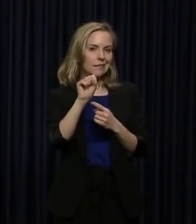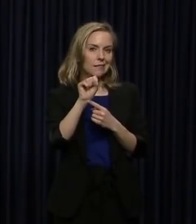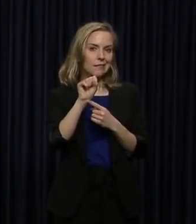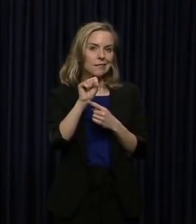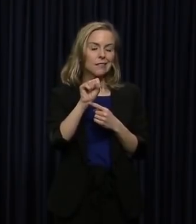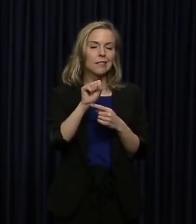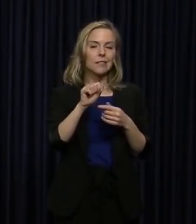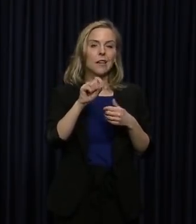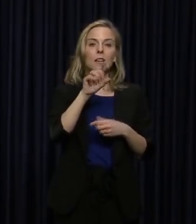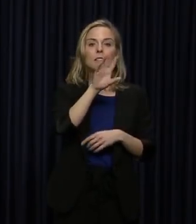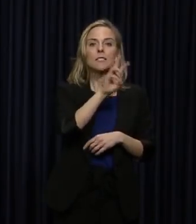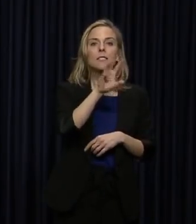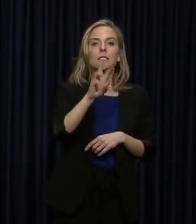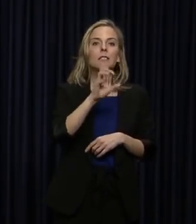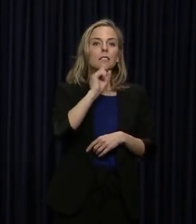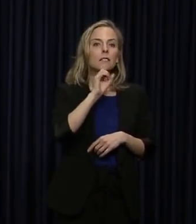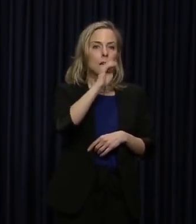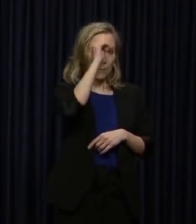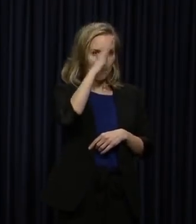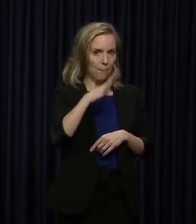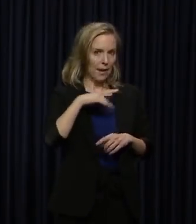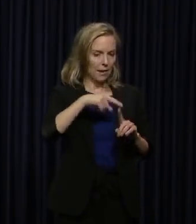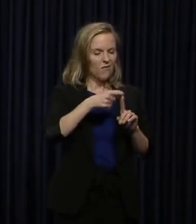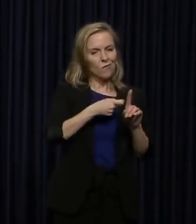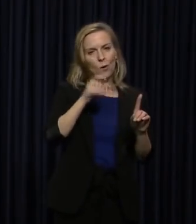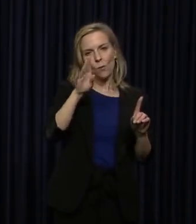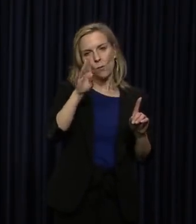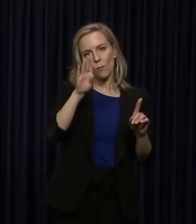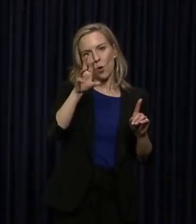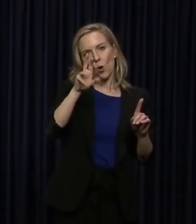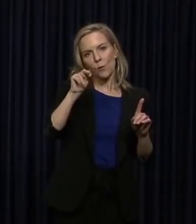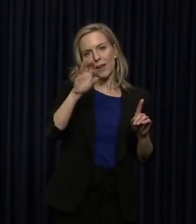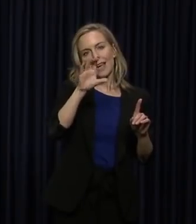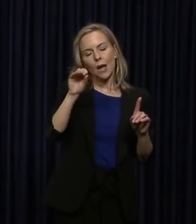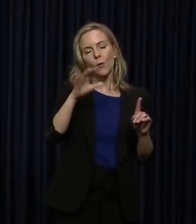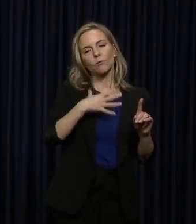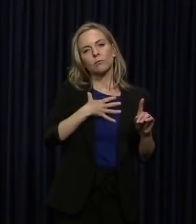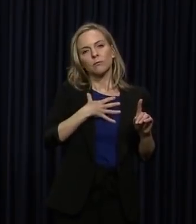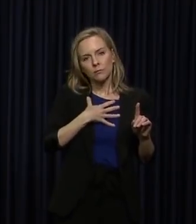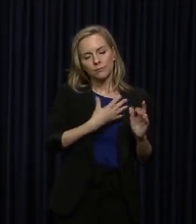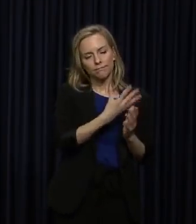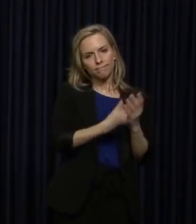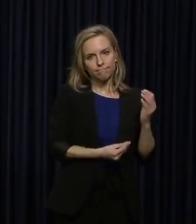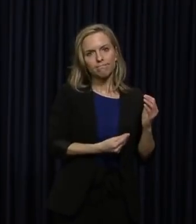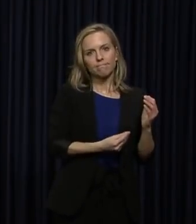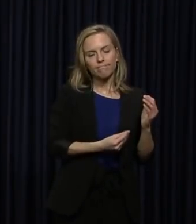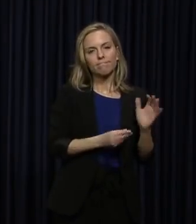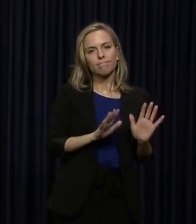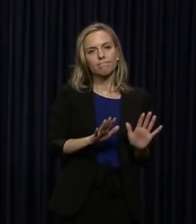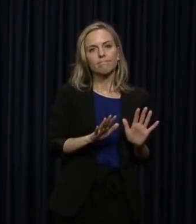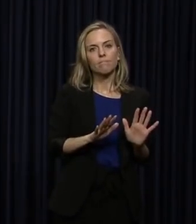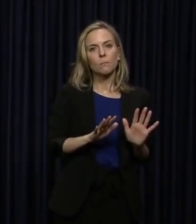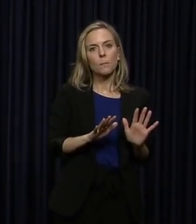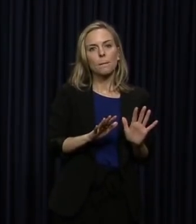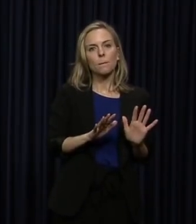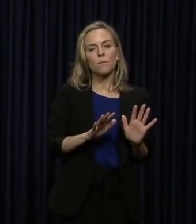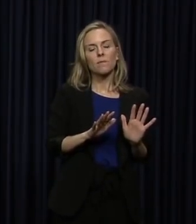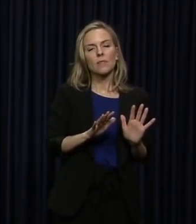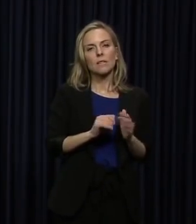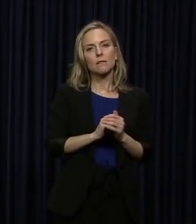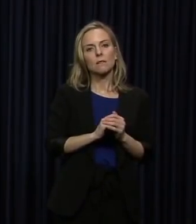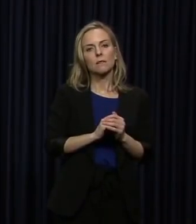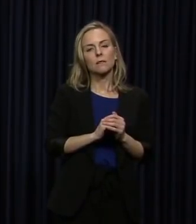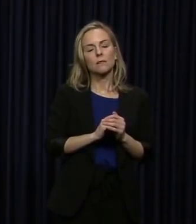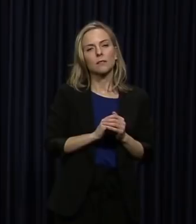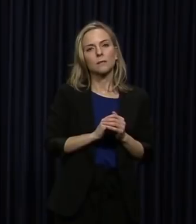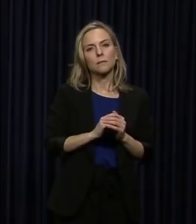66-year-old male from Bourbon County who we have lost. And we're not going to quibble over it being